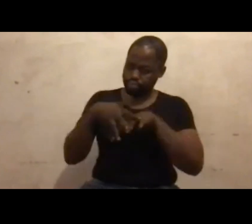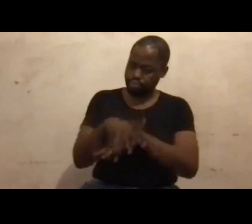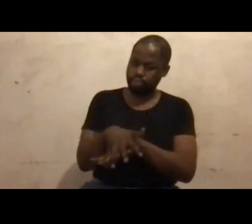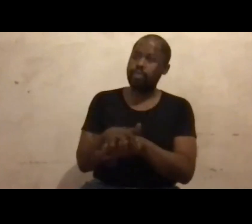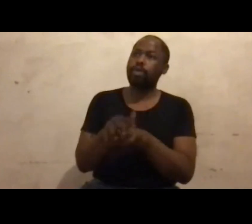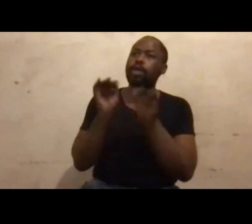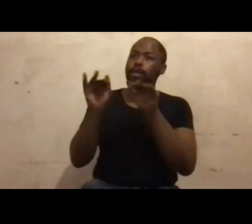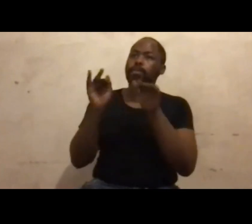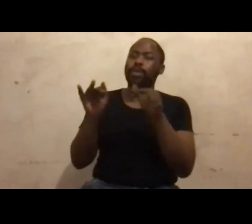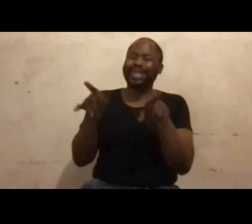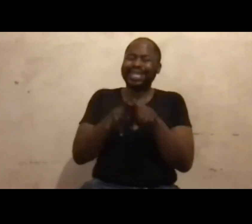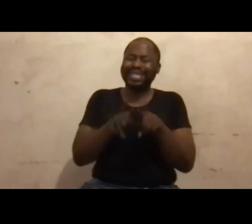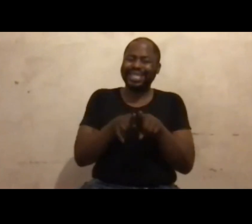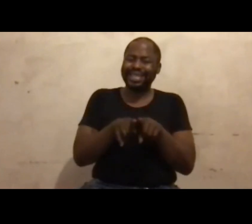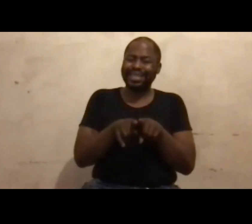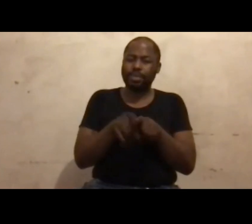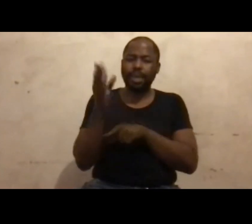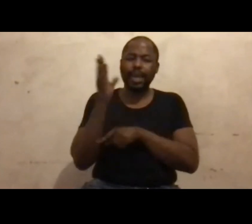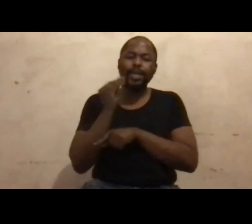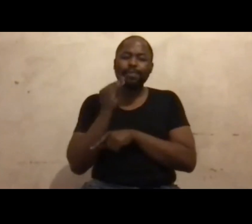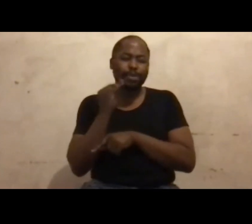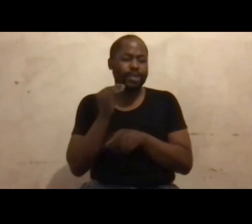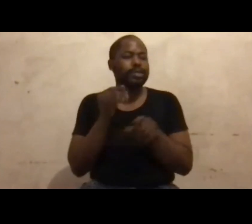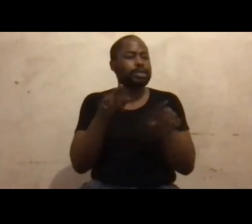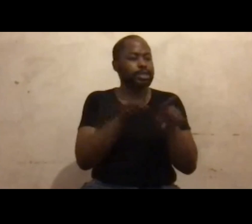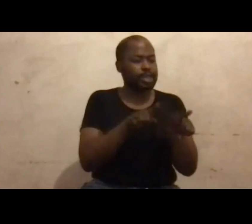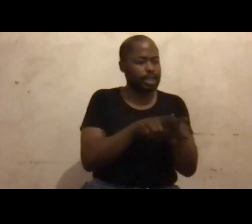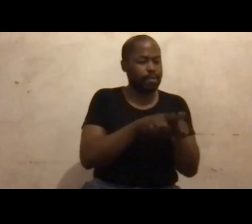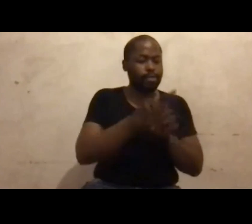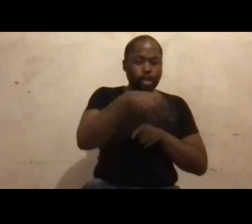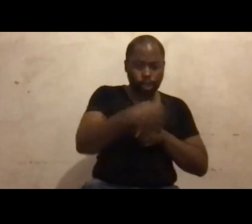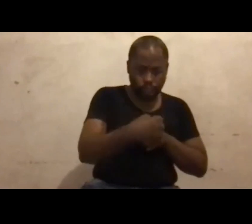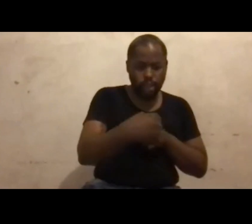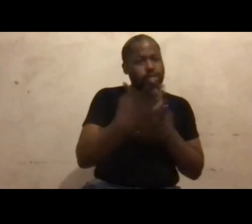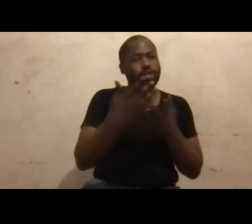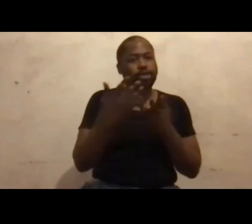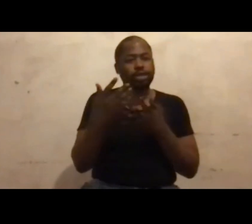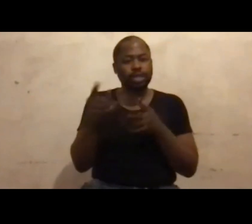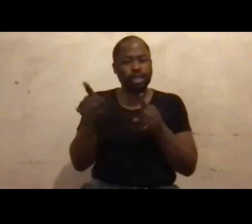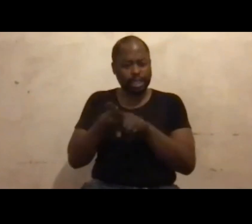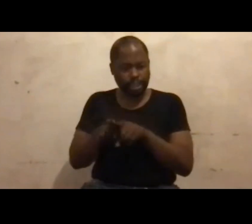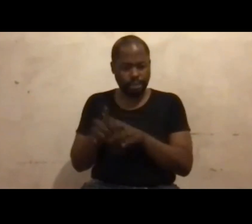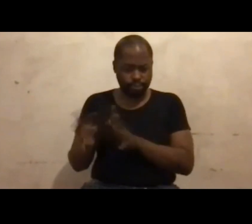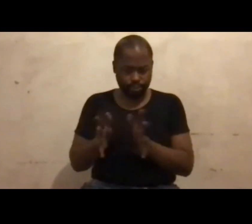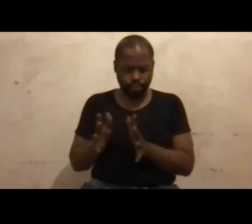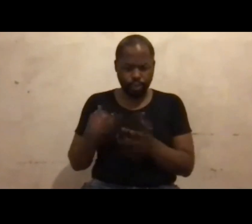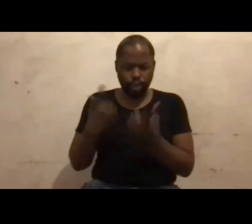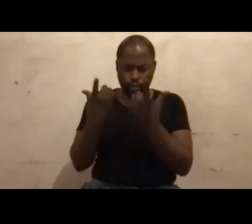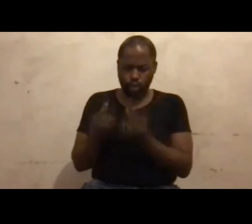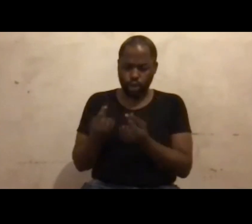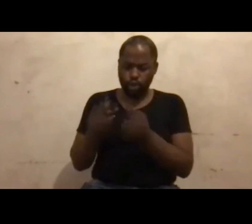situation, the same experiences, same challenges and same victories, we do so much better.